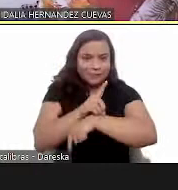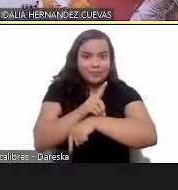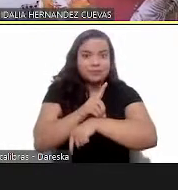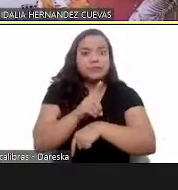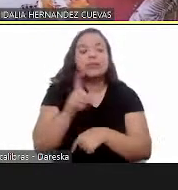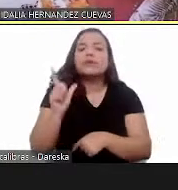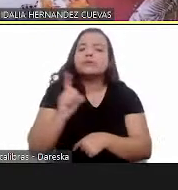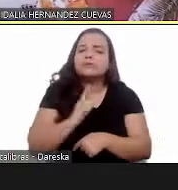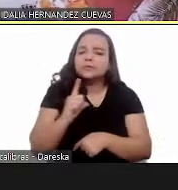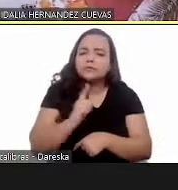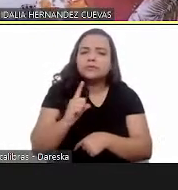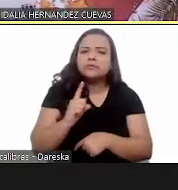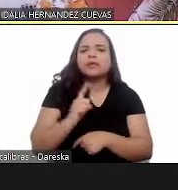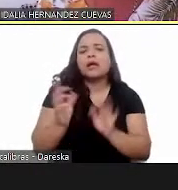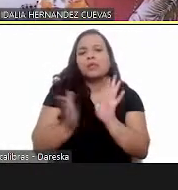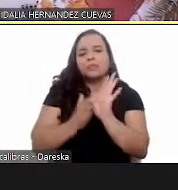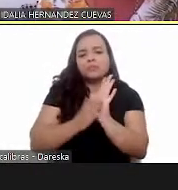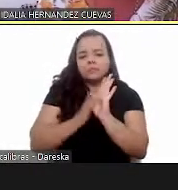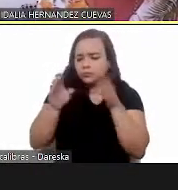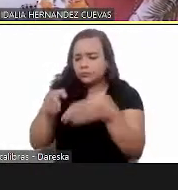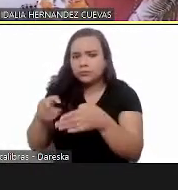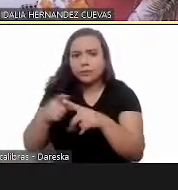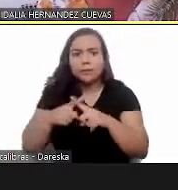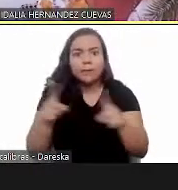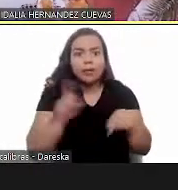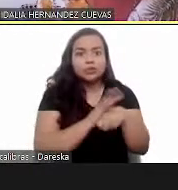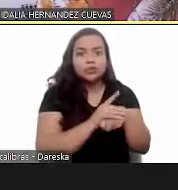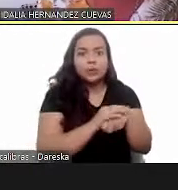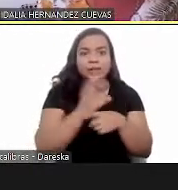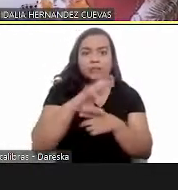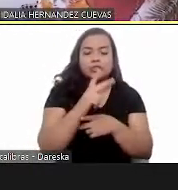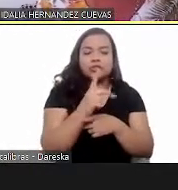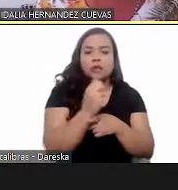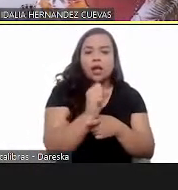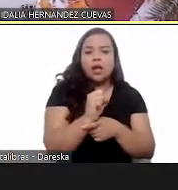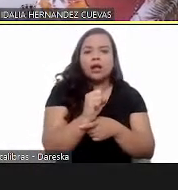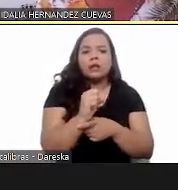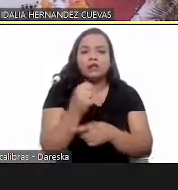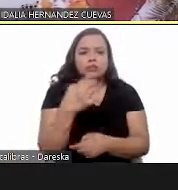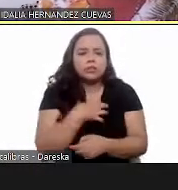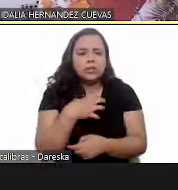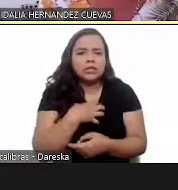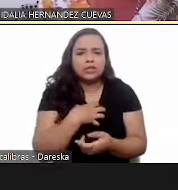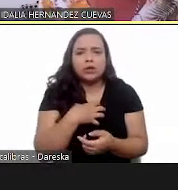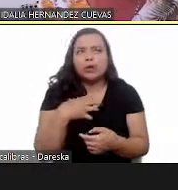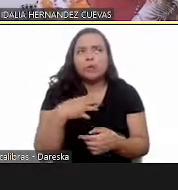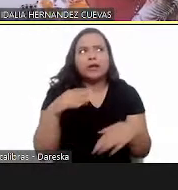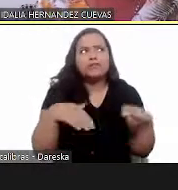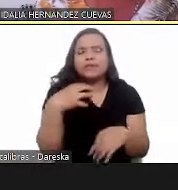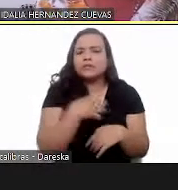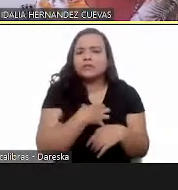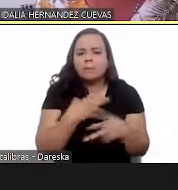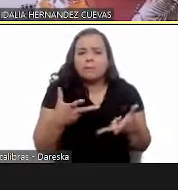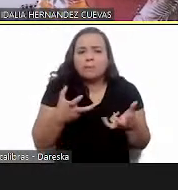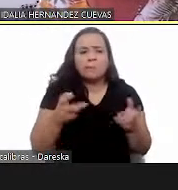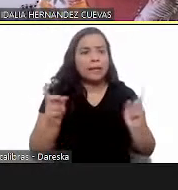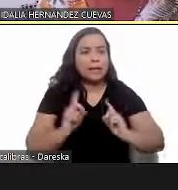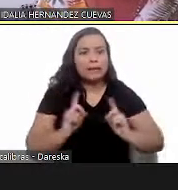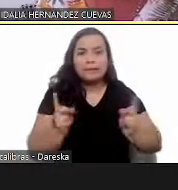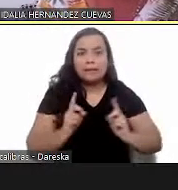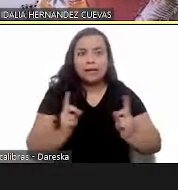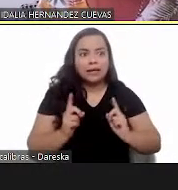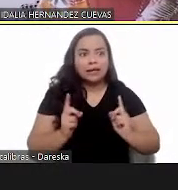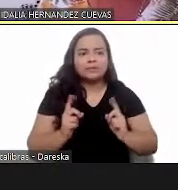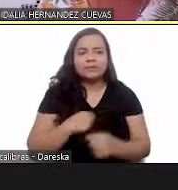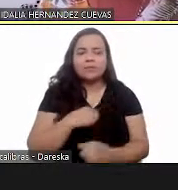shifted to dengue fever but chagas disease since it's a silent disease and the symptoms are almost invisible in the acute